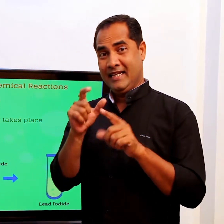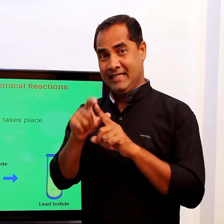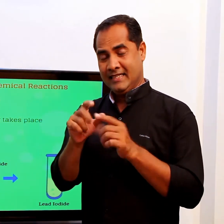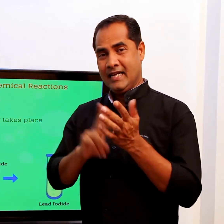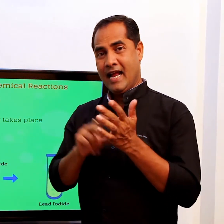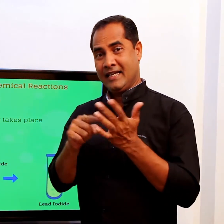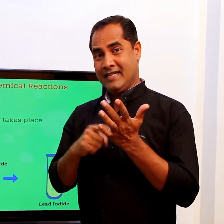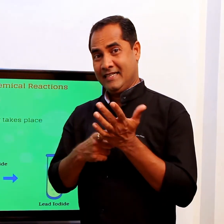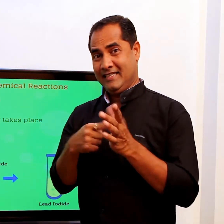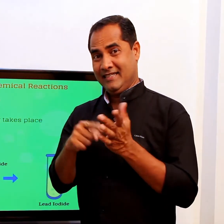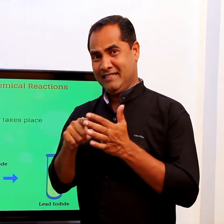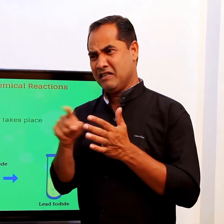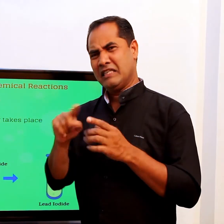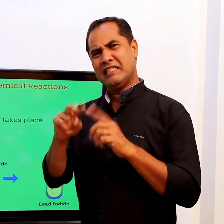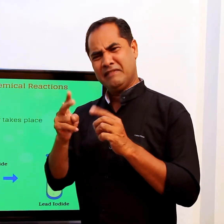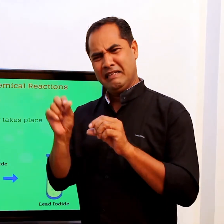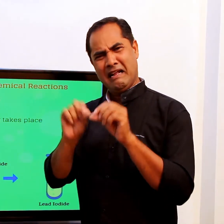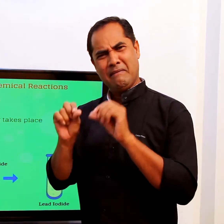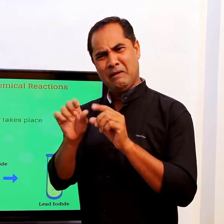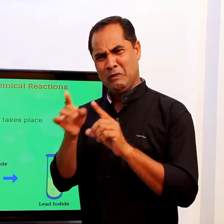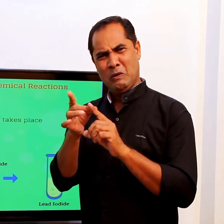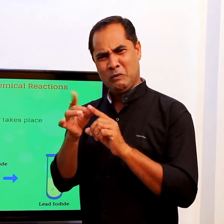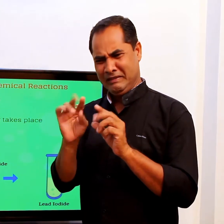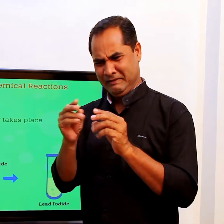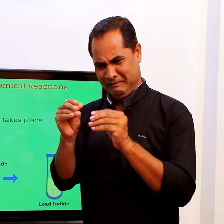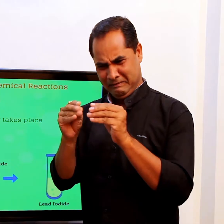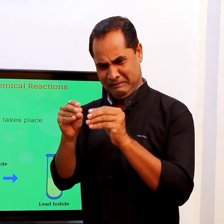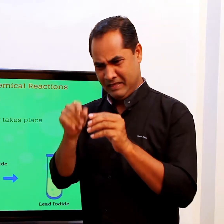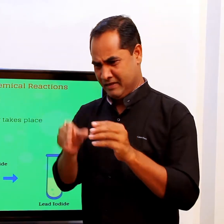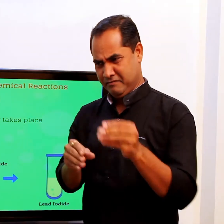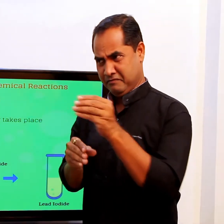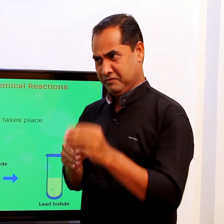That's lead nitrate. It's one kind of chemical.